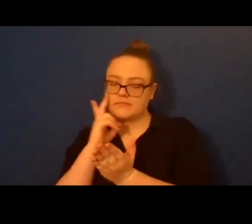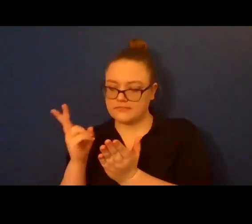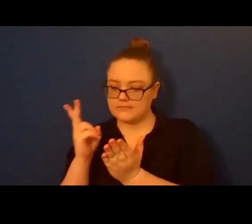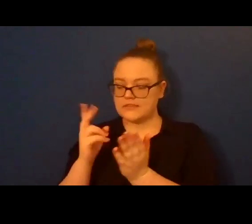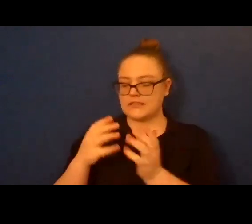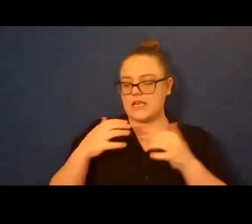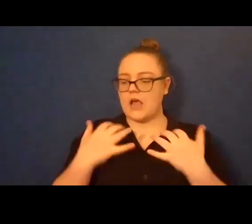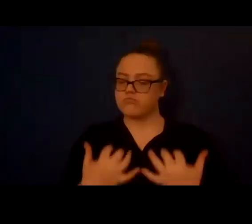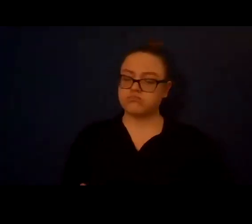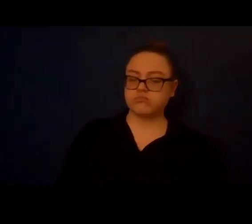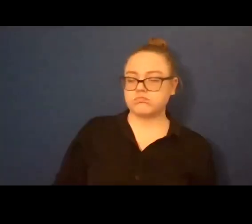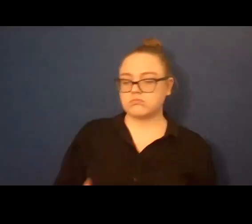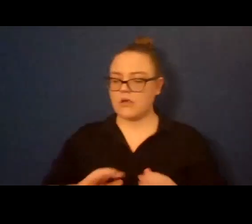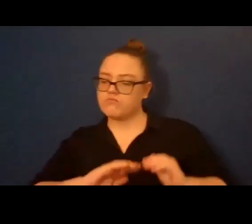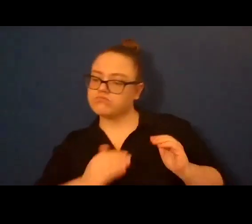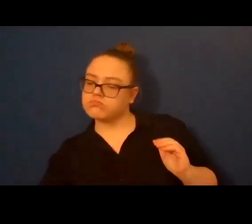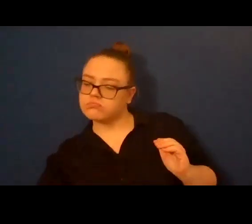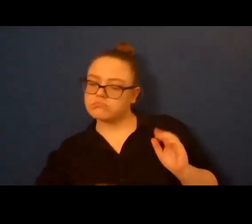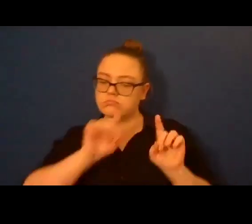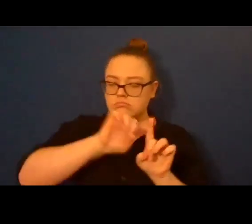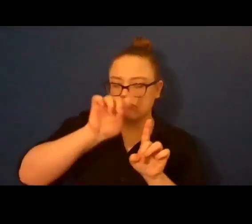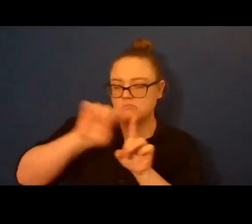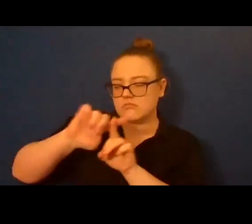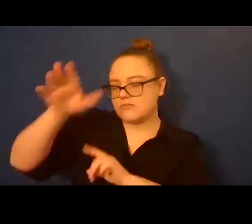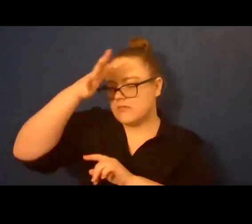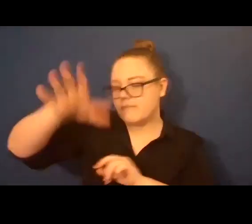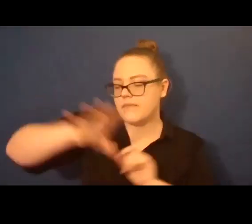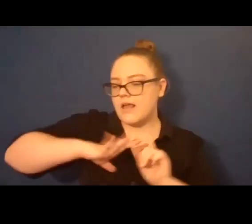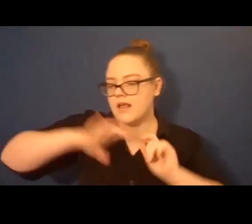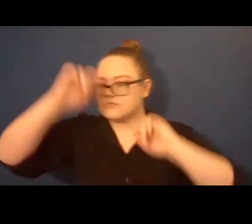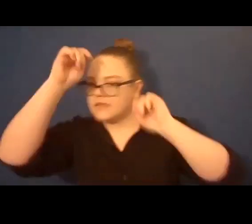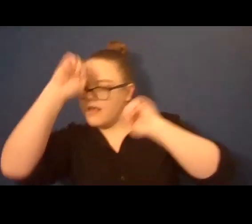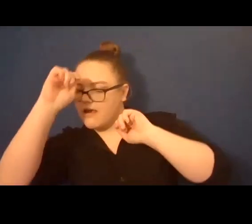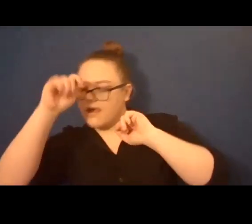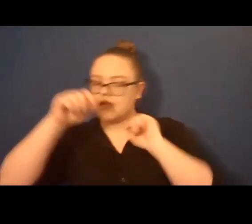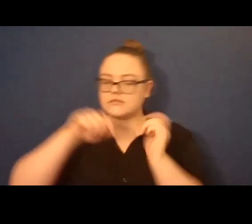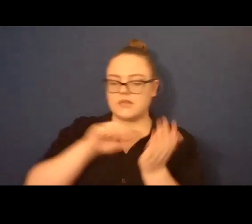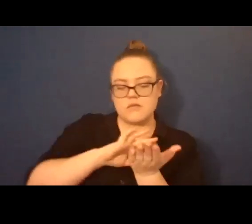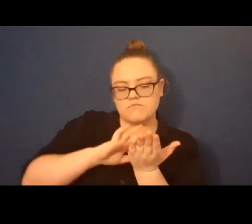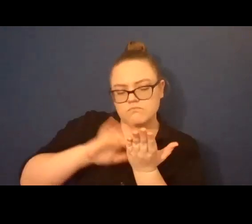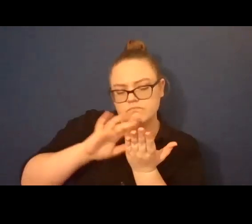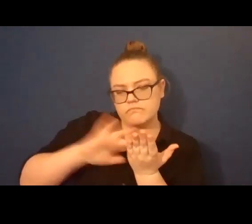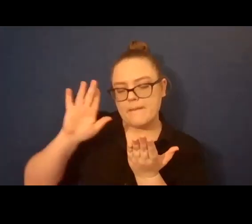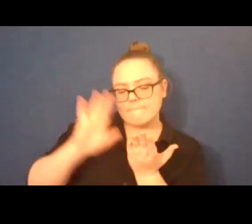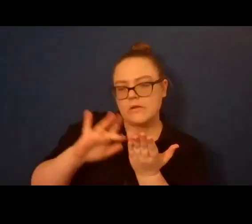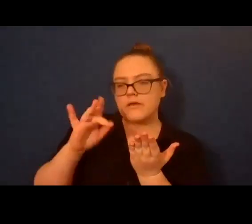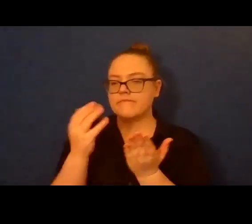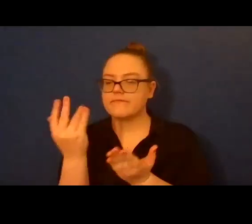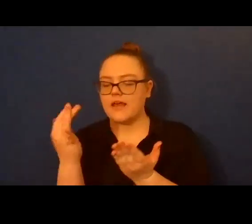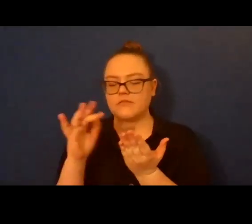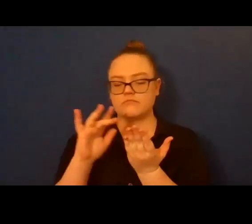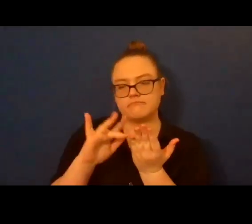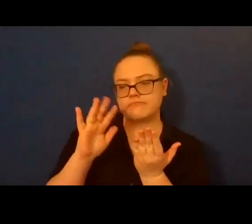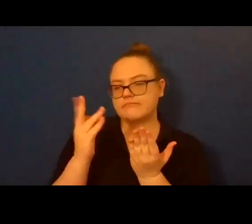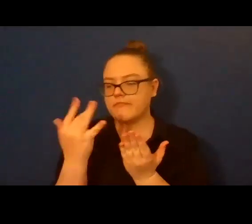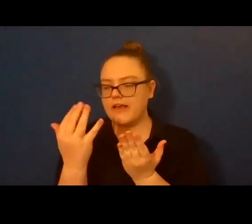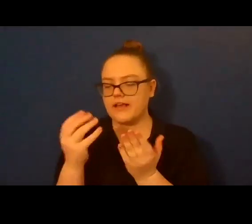concealed beneath the bill of a trucker's camouflage snapback. I've tapped, tapped, tapped, tapped, the flame icon and a number of profiles, hoping